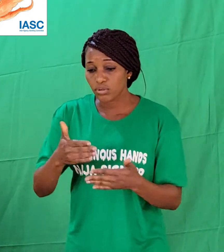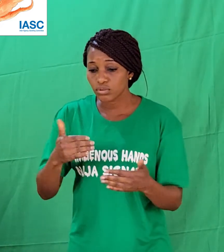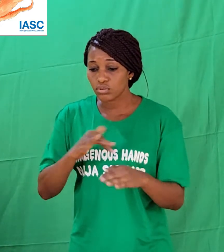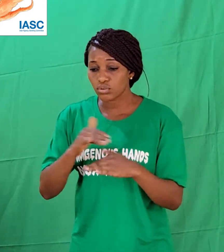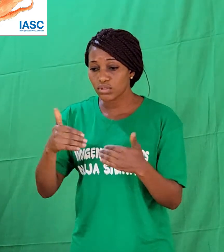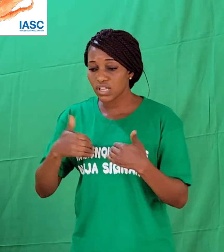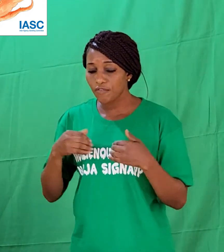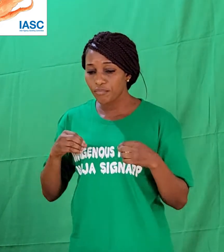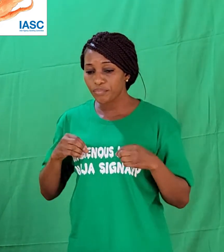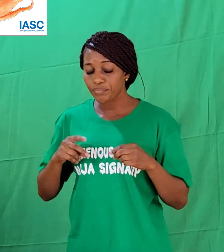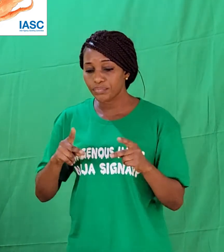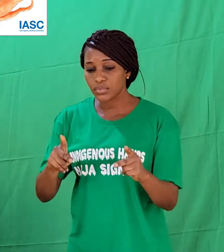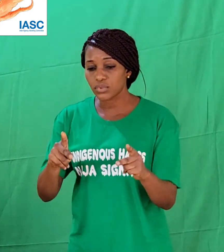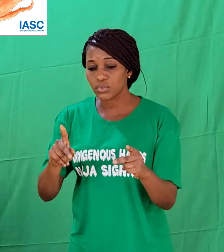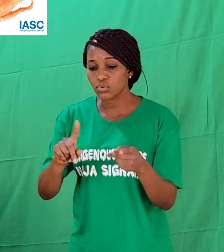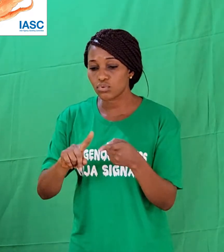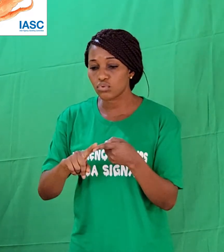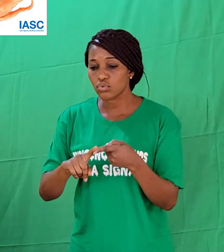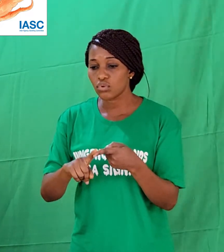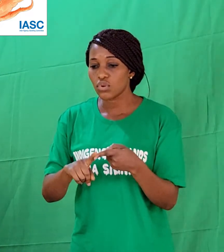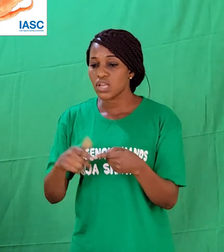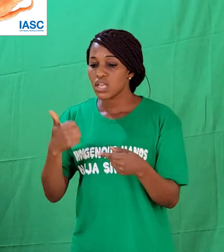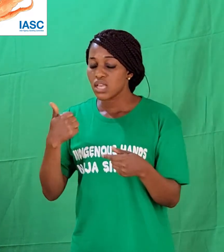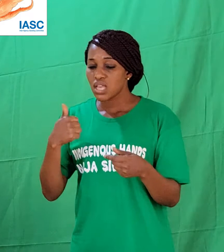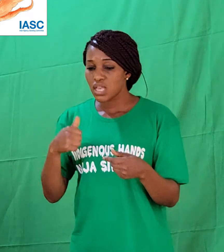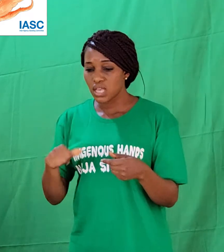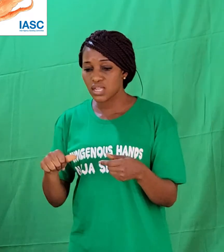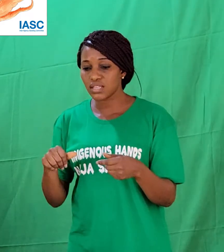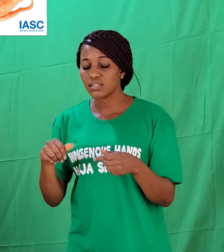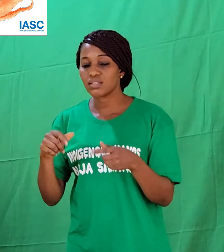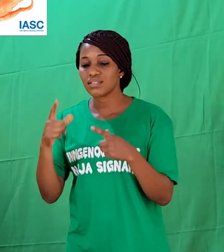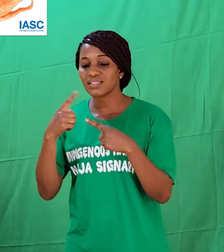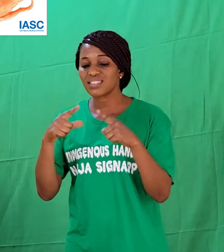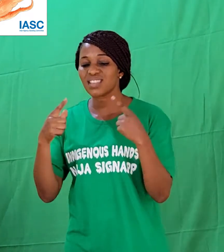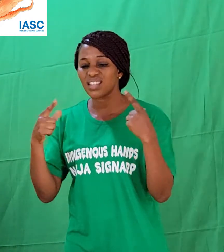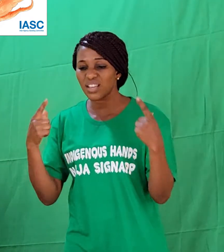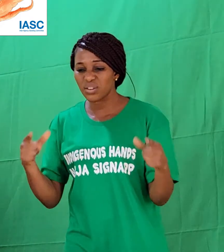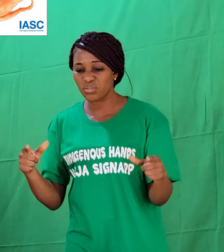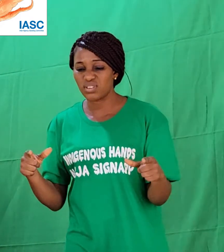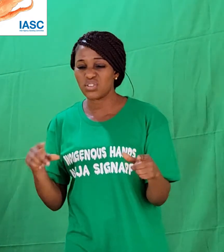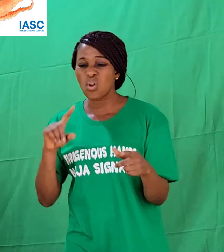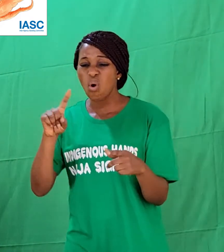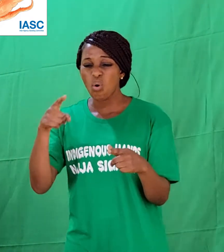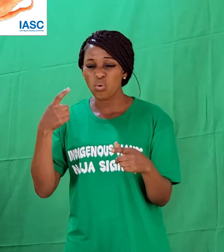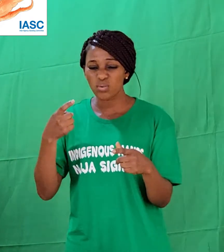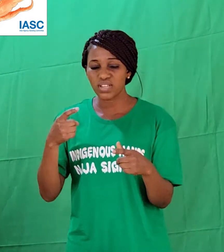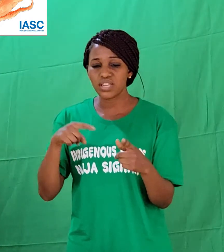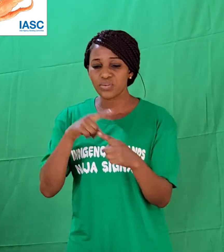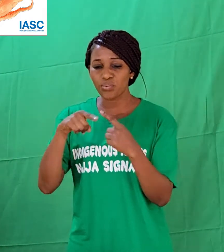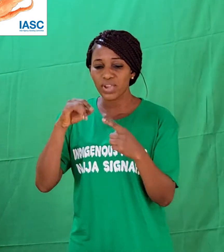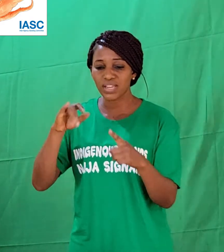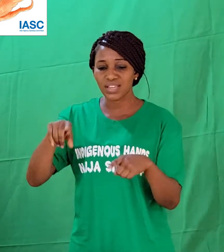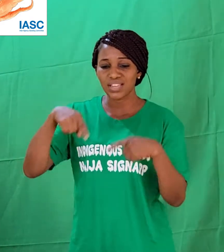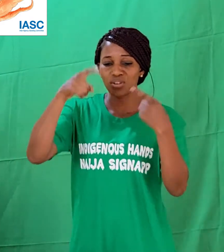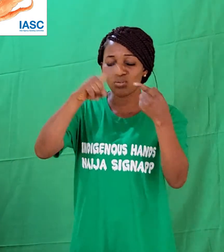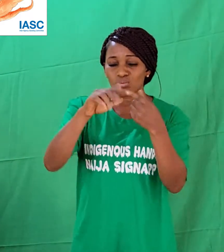to any piece of sign language, except when they get to school, you find out that the